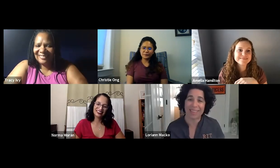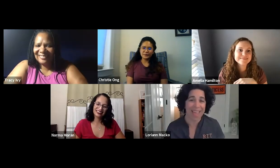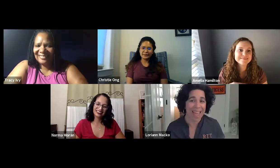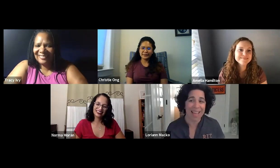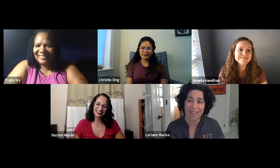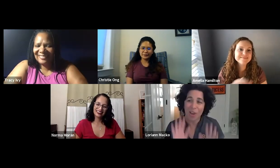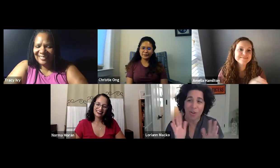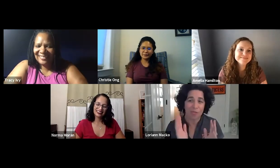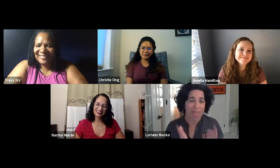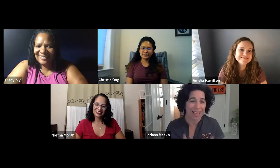for joining us tonight as well.